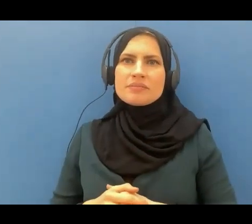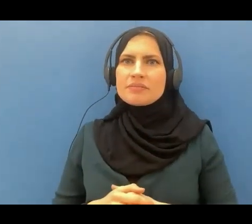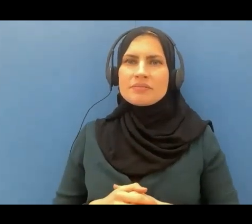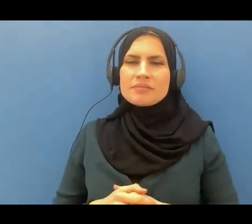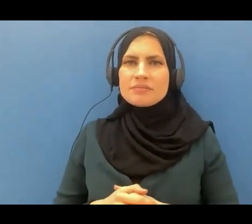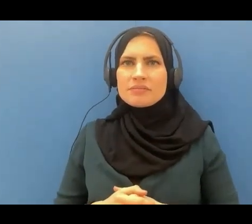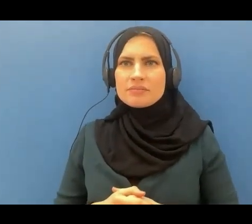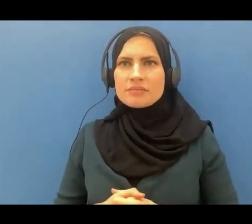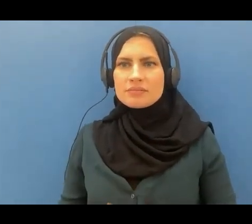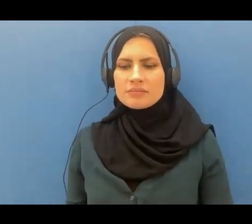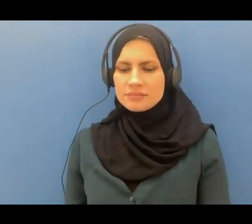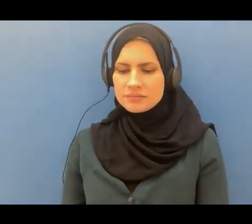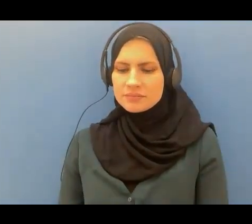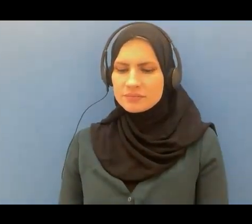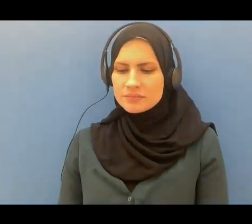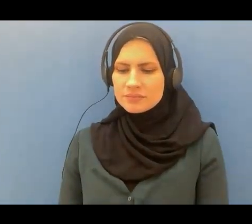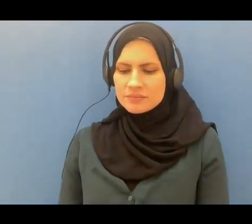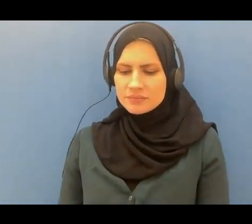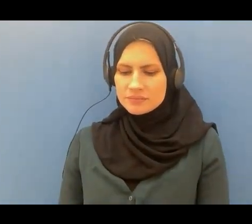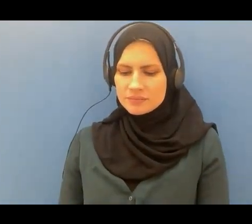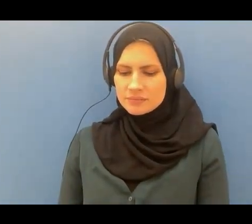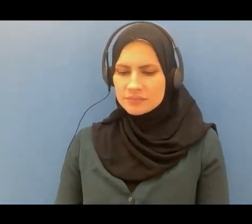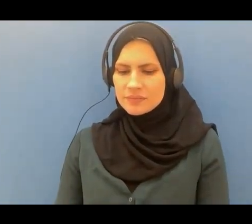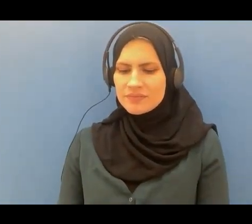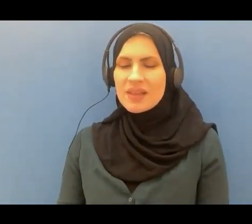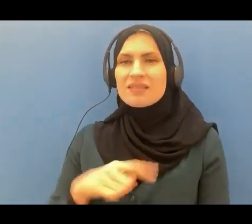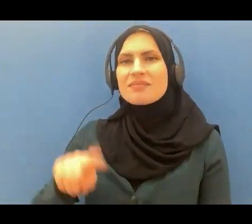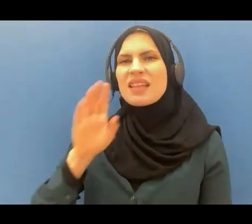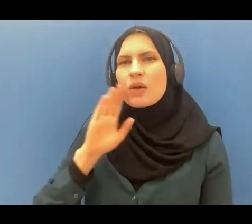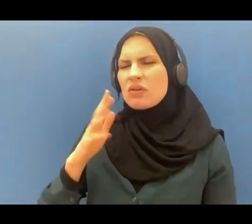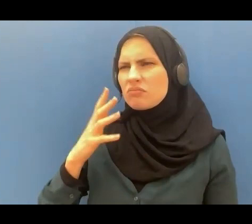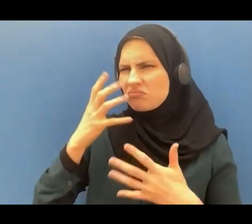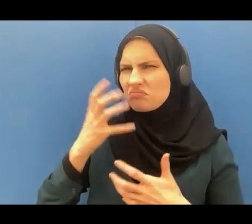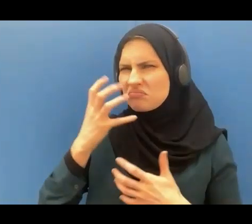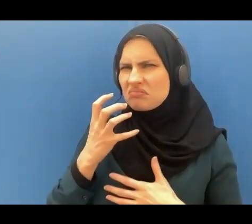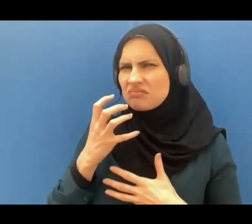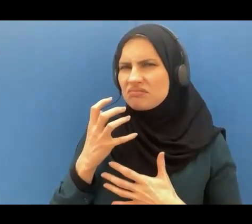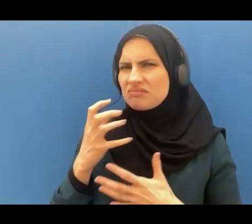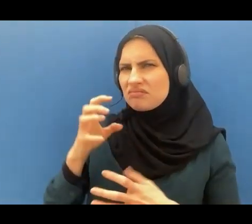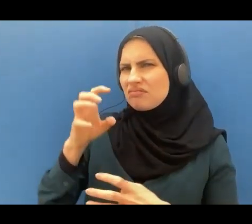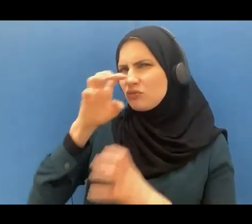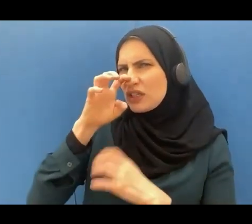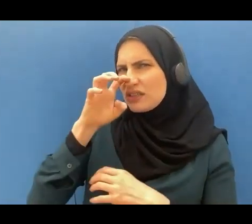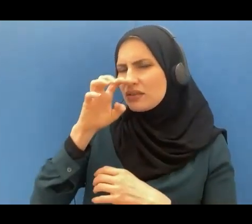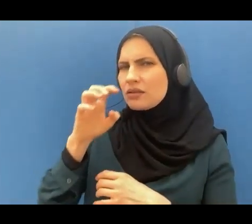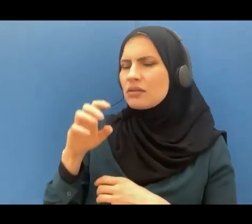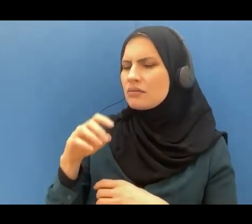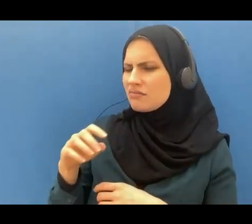and they will be frowning and stern they will tell them haven't you received your